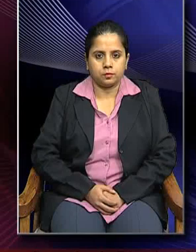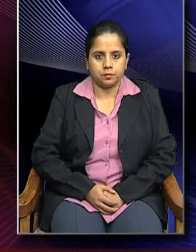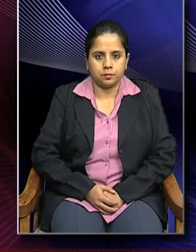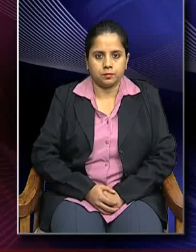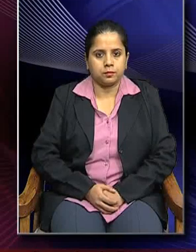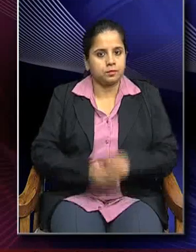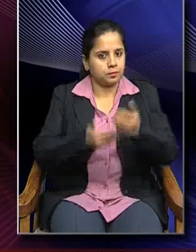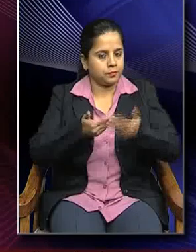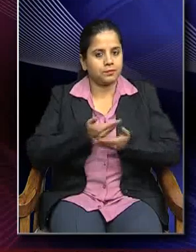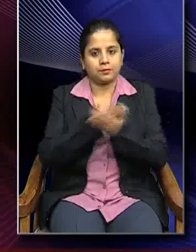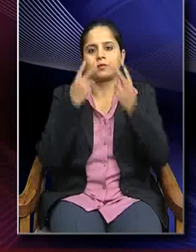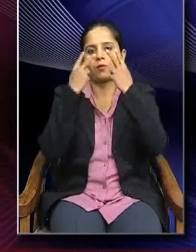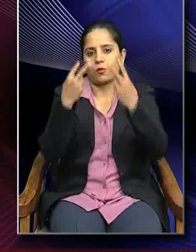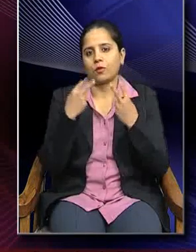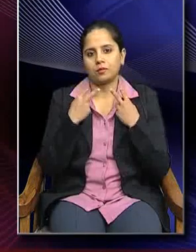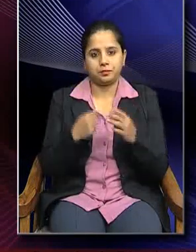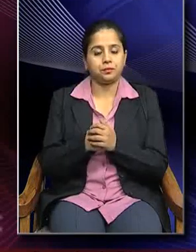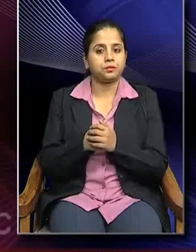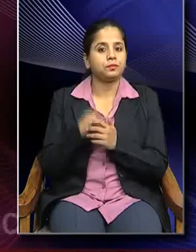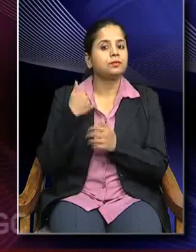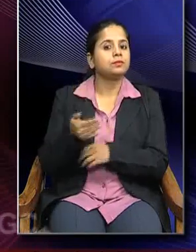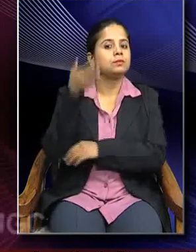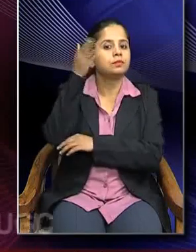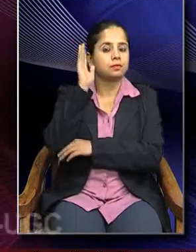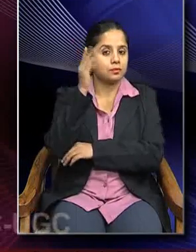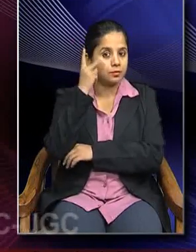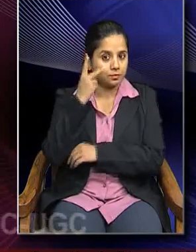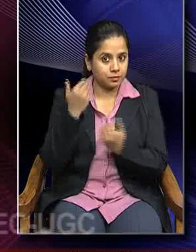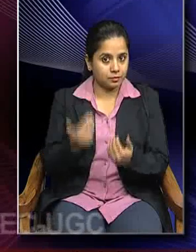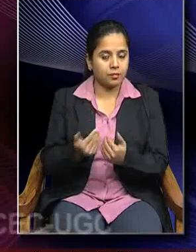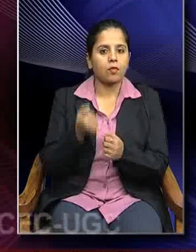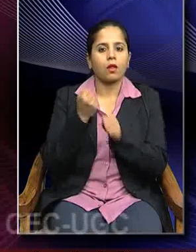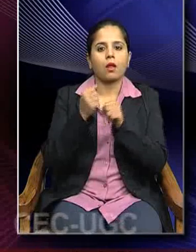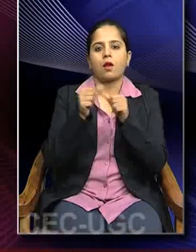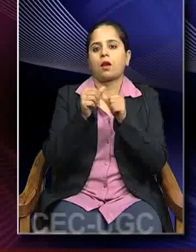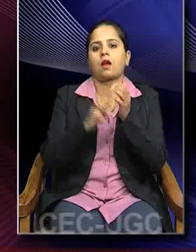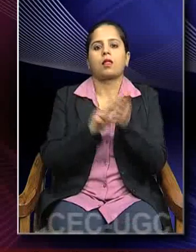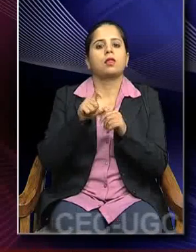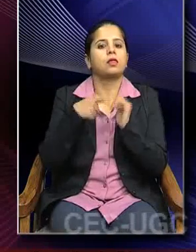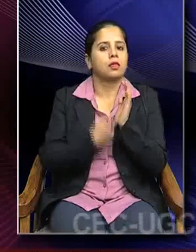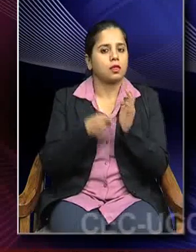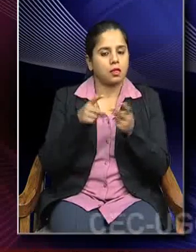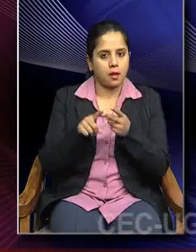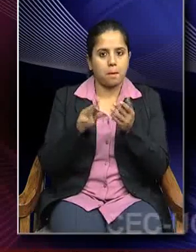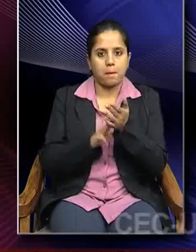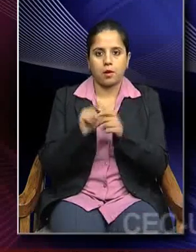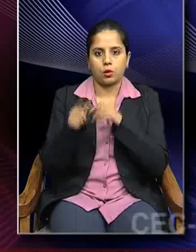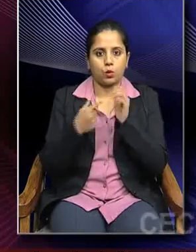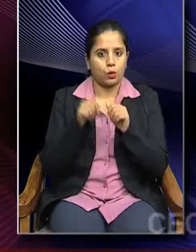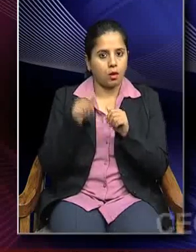Welcome viewers to this set of lectures on Gandhar and Mathura art in Indian history